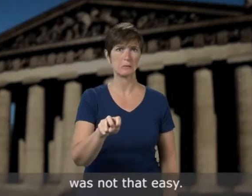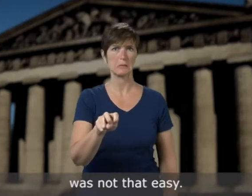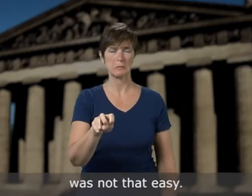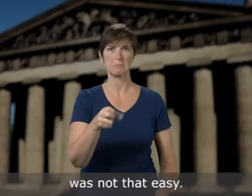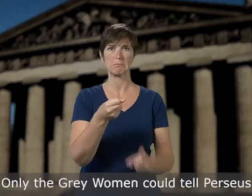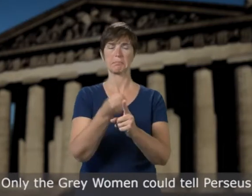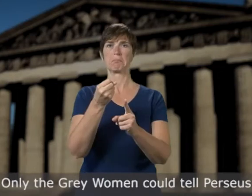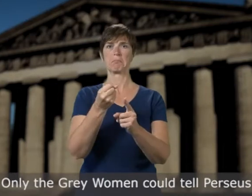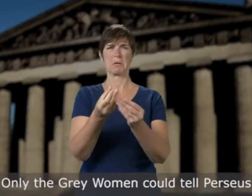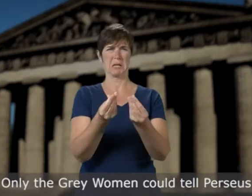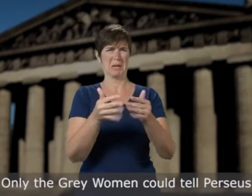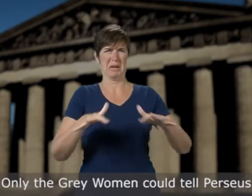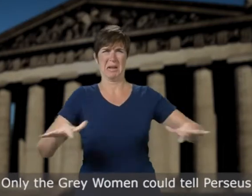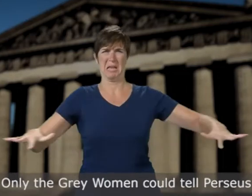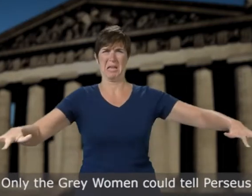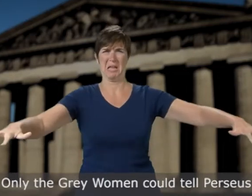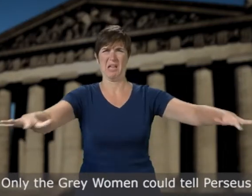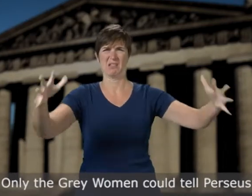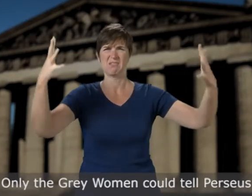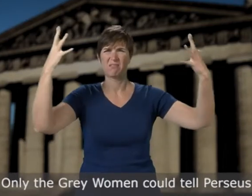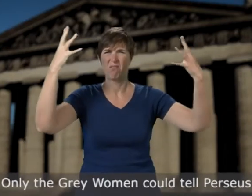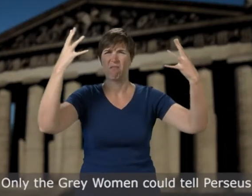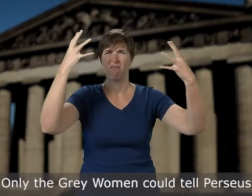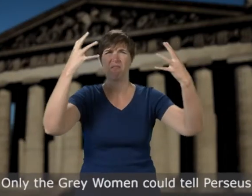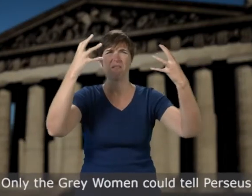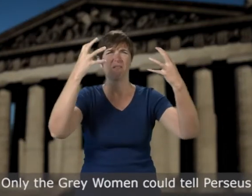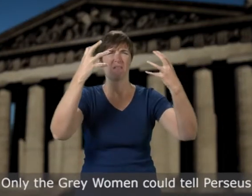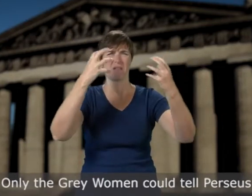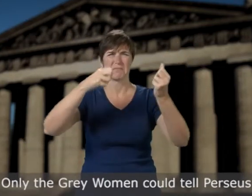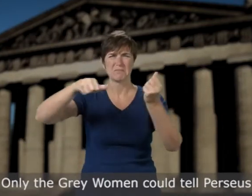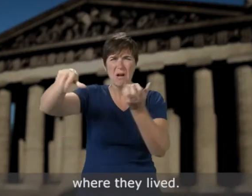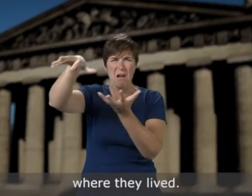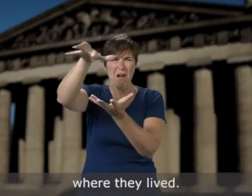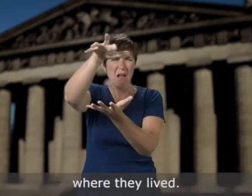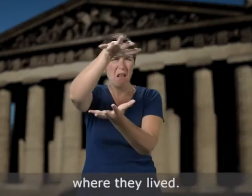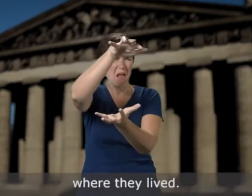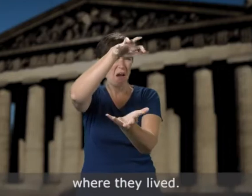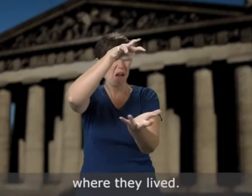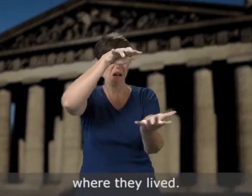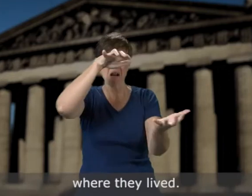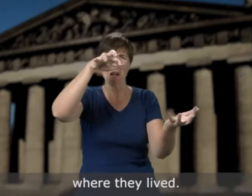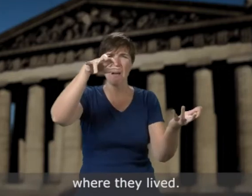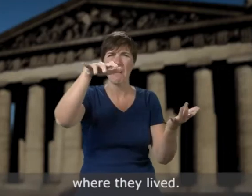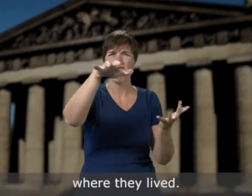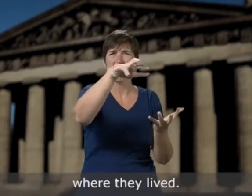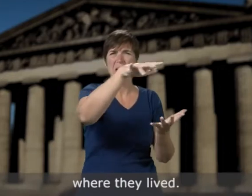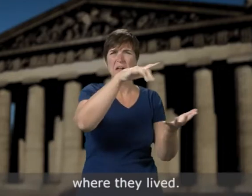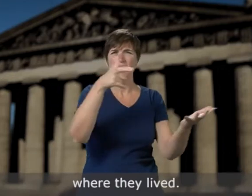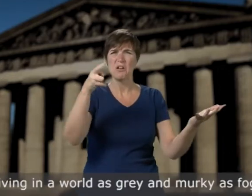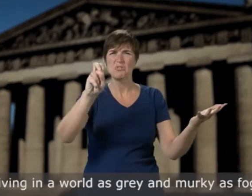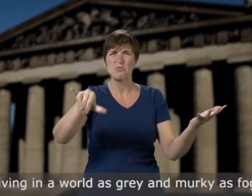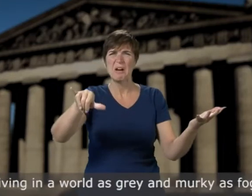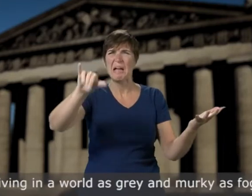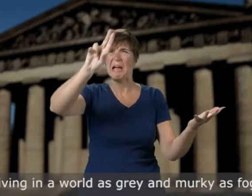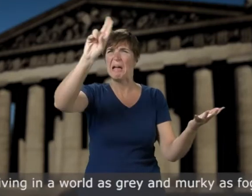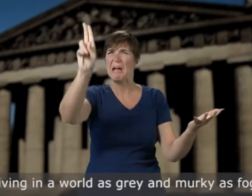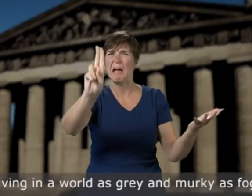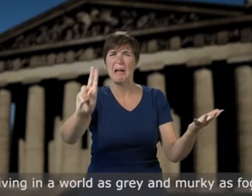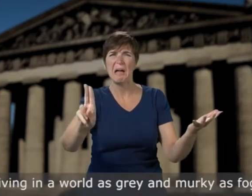only the gray women could tell Perseus where they lived living in a world as